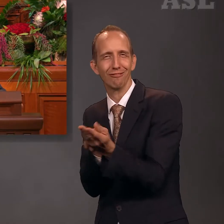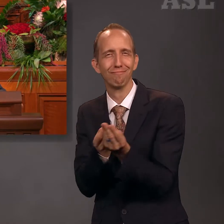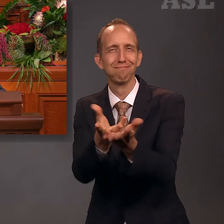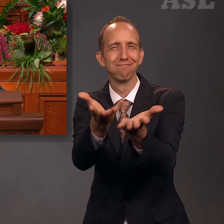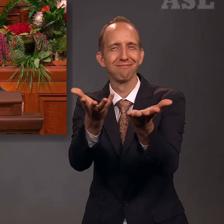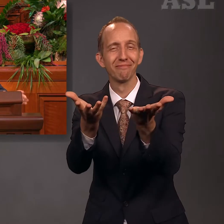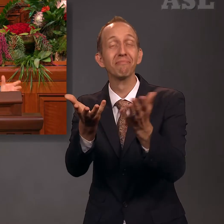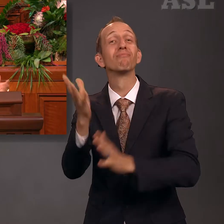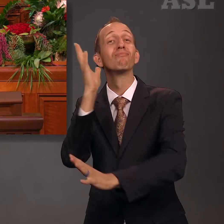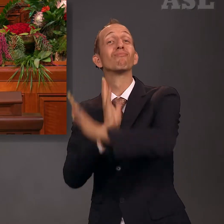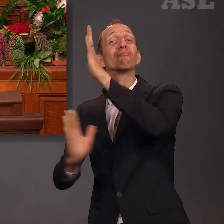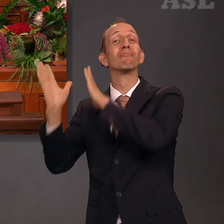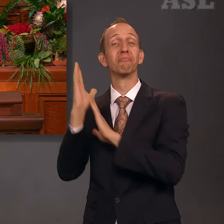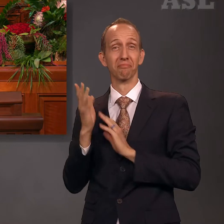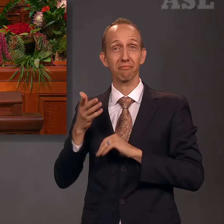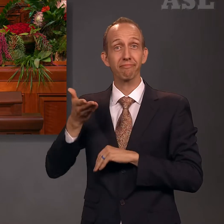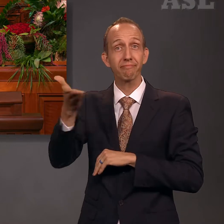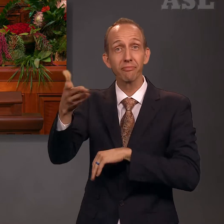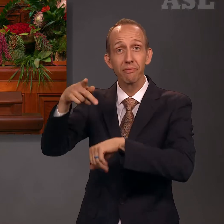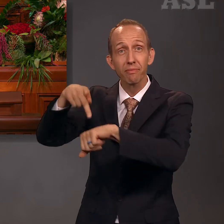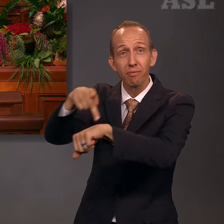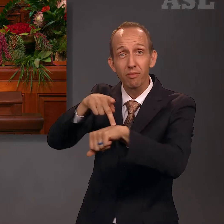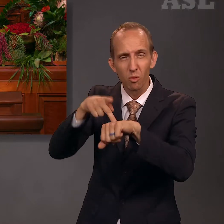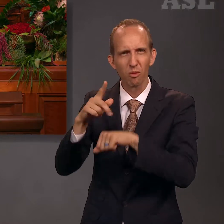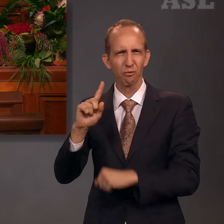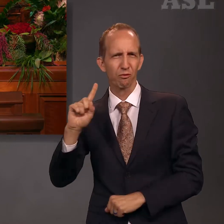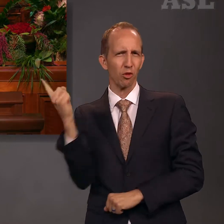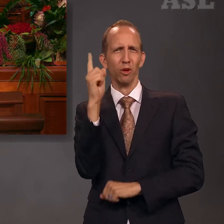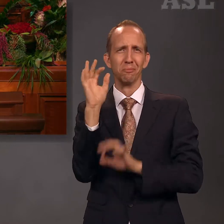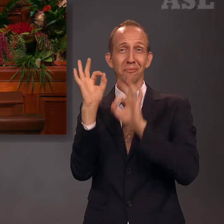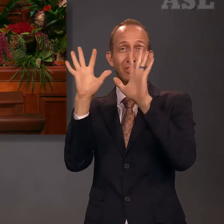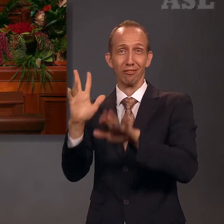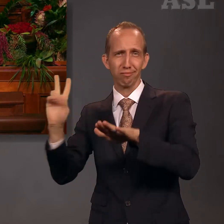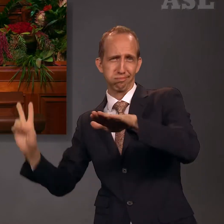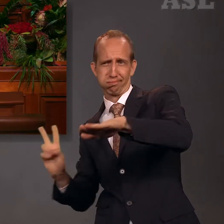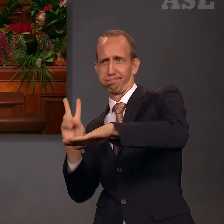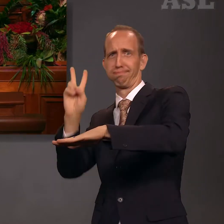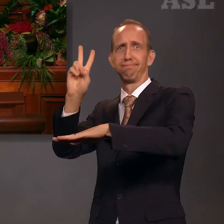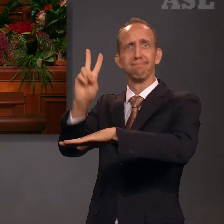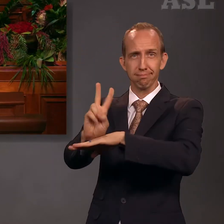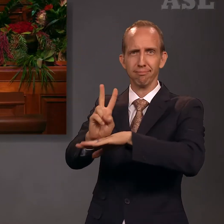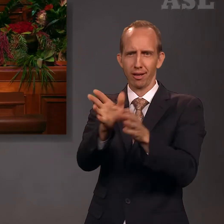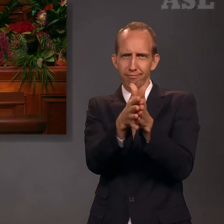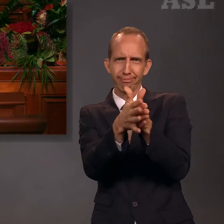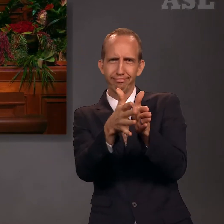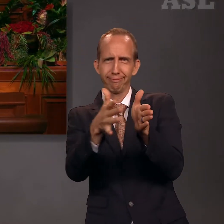This year marks 60 years since the first missionaries arrived in the islands of the Philippines.